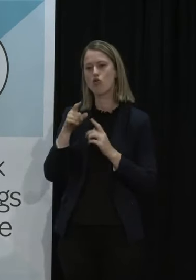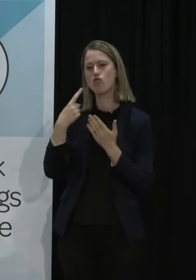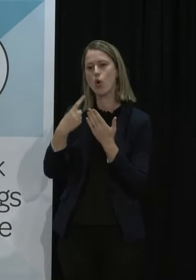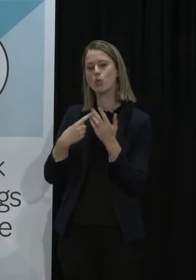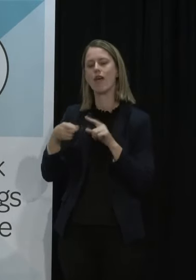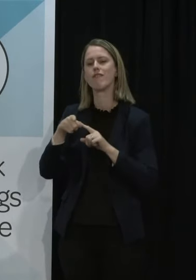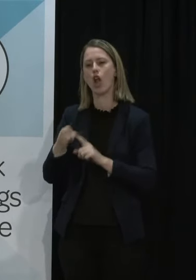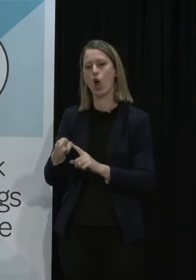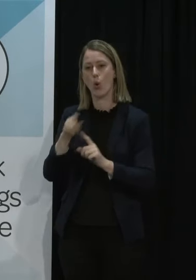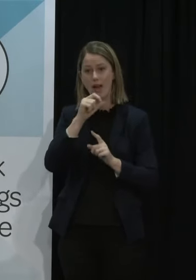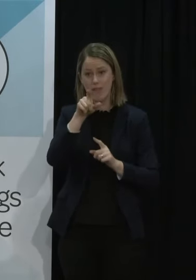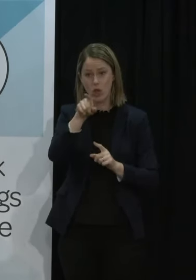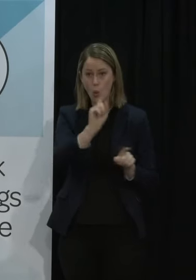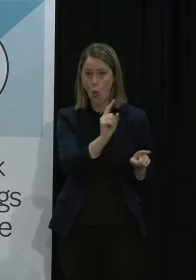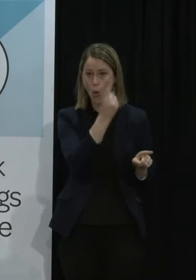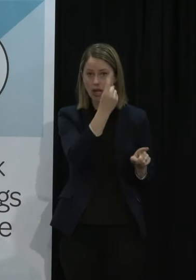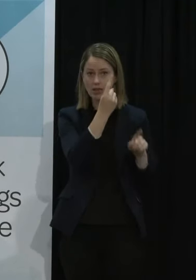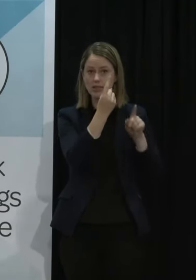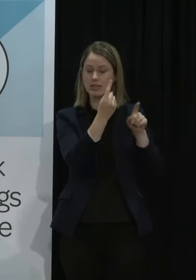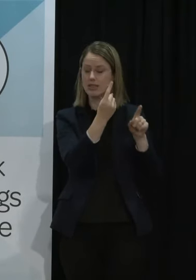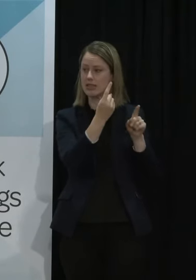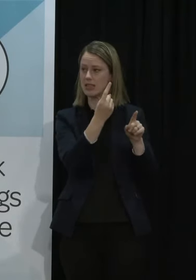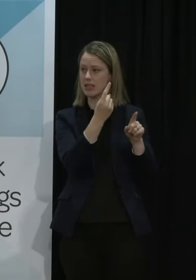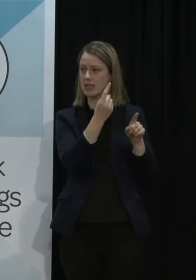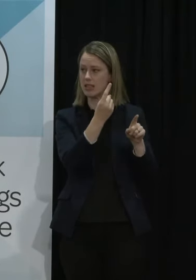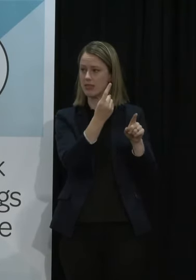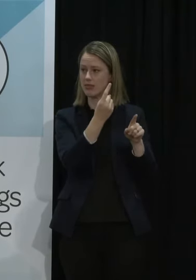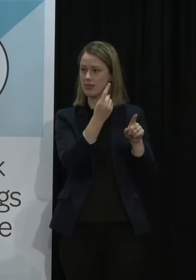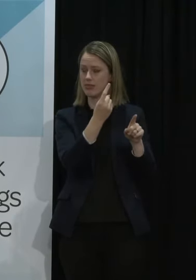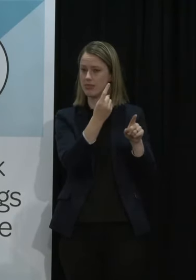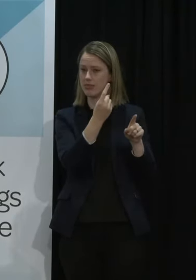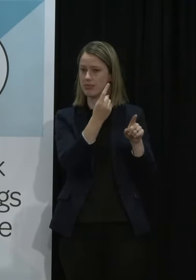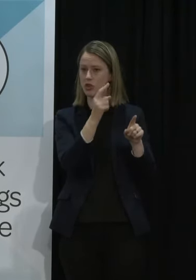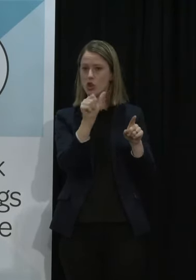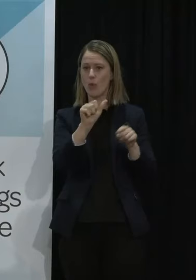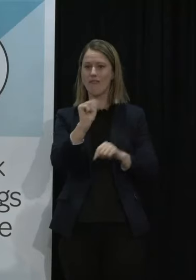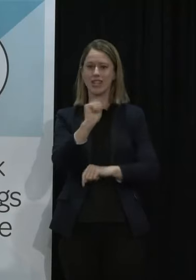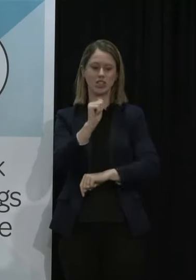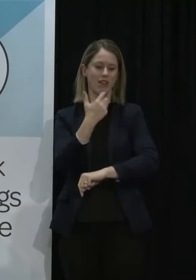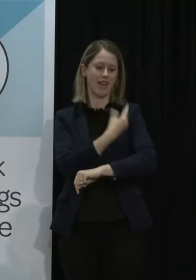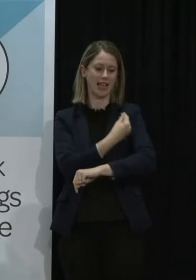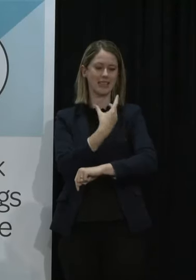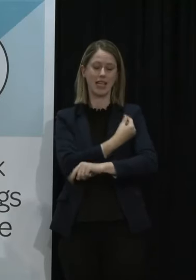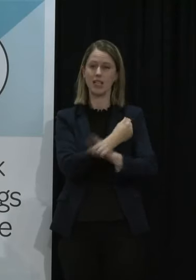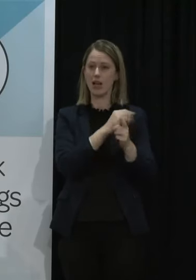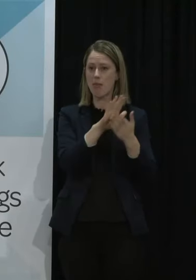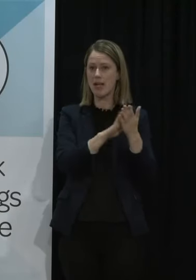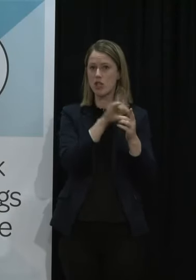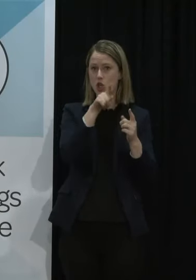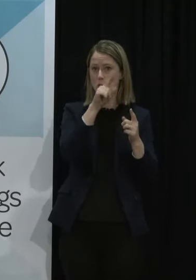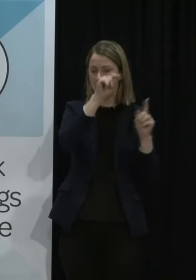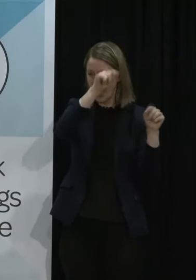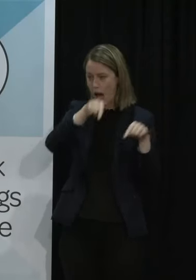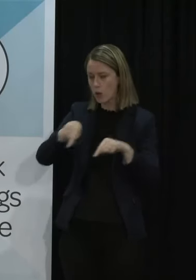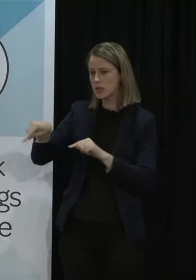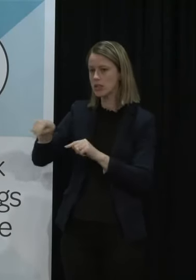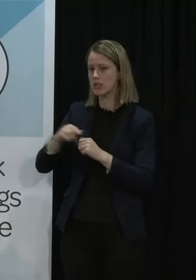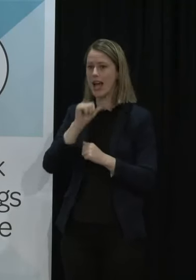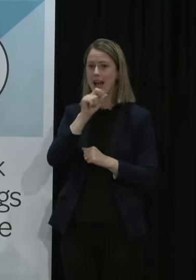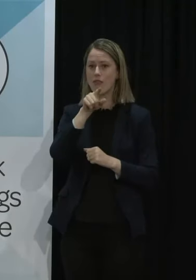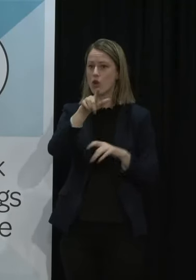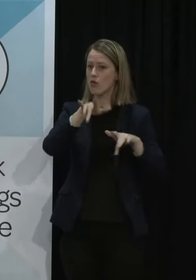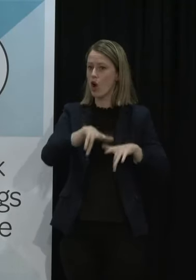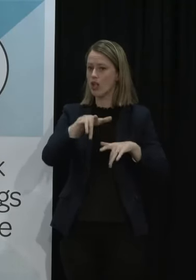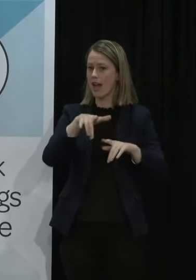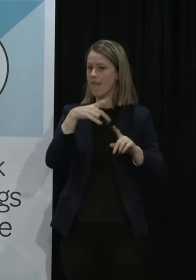the country so if you're an Aucklander and you're double vaccinated then you're able to move if you haven't been you need